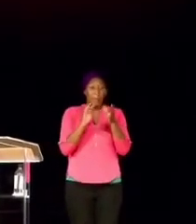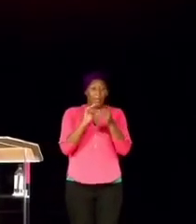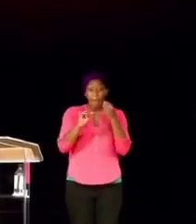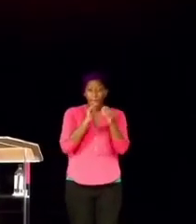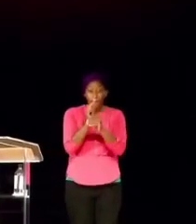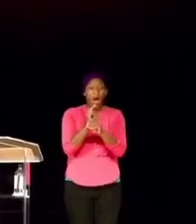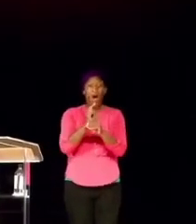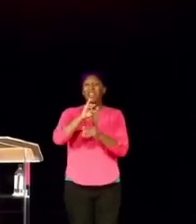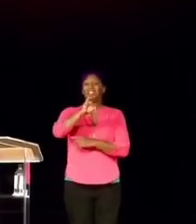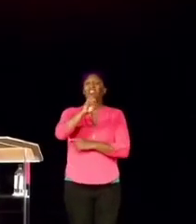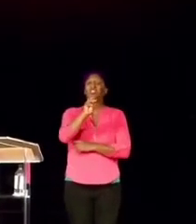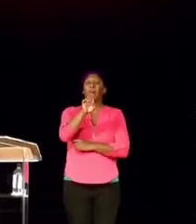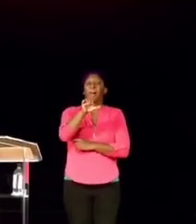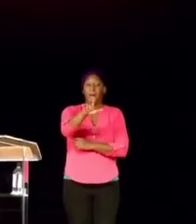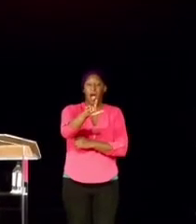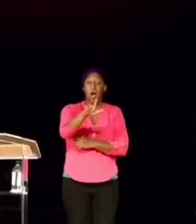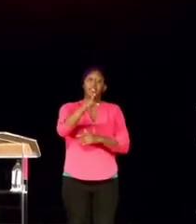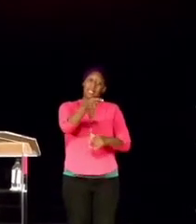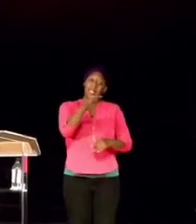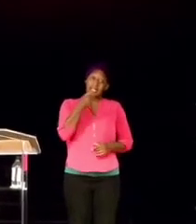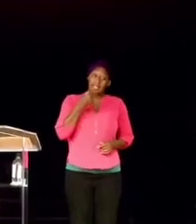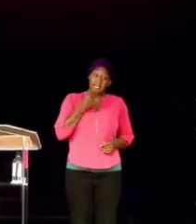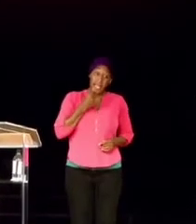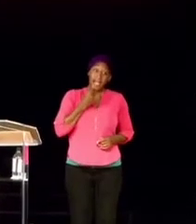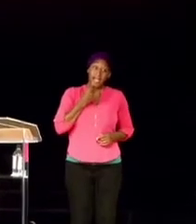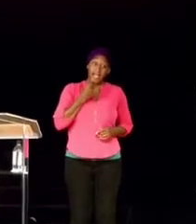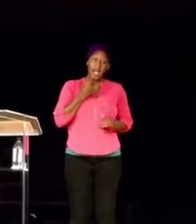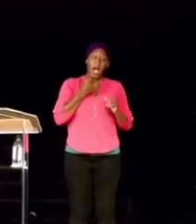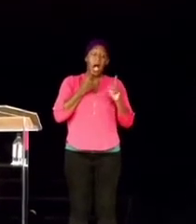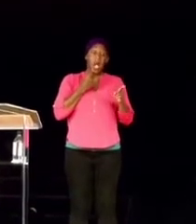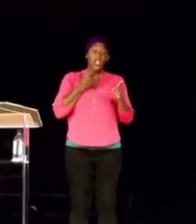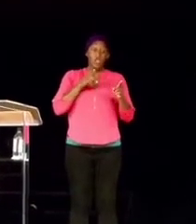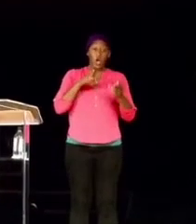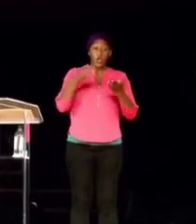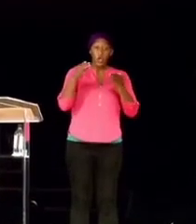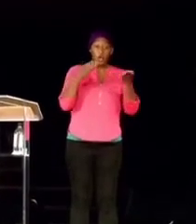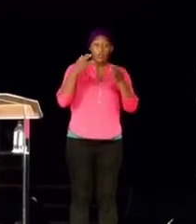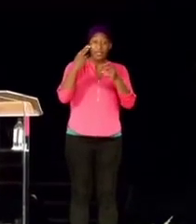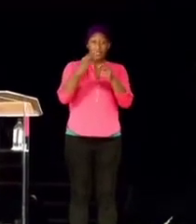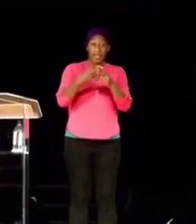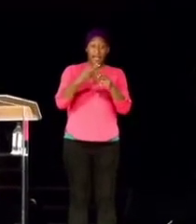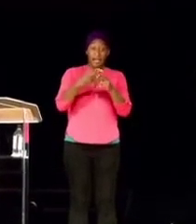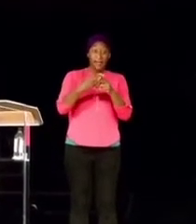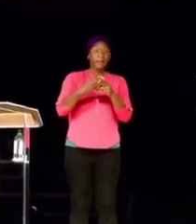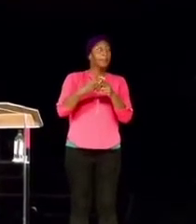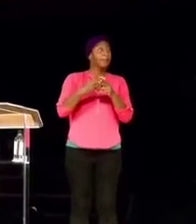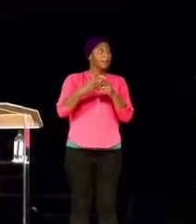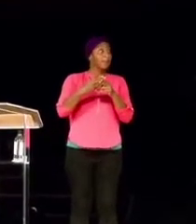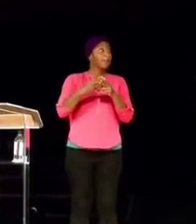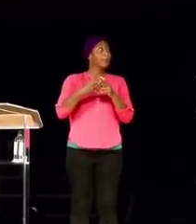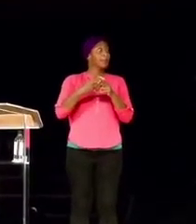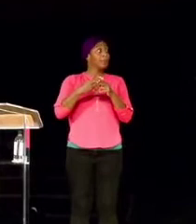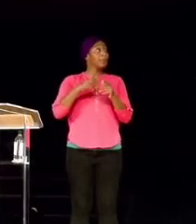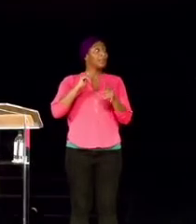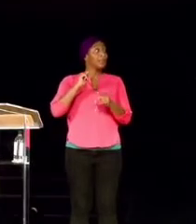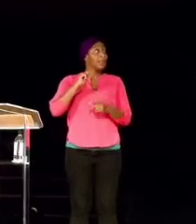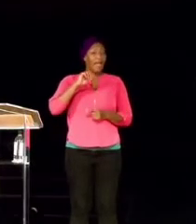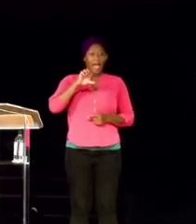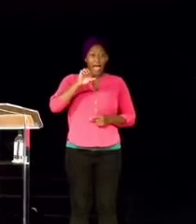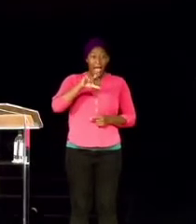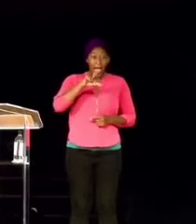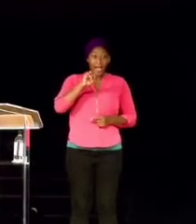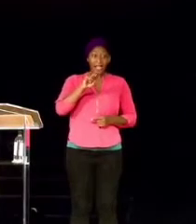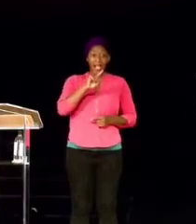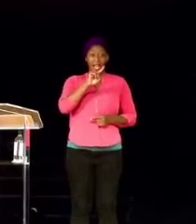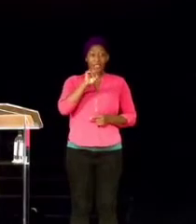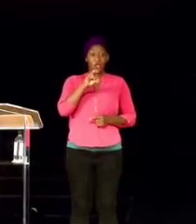about Abraham's servant named Eleazar. Stay with me here. This shall not be thine heir.